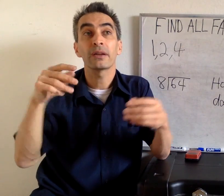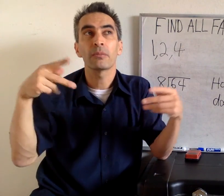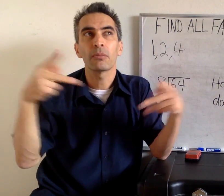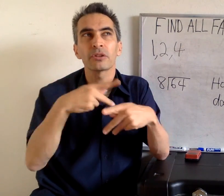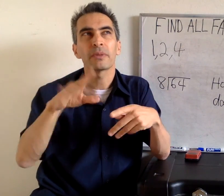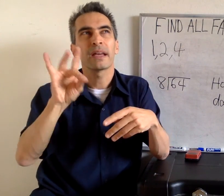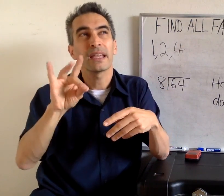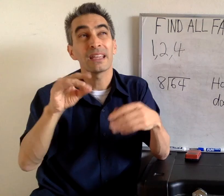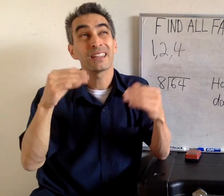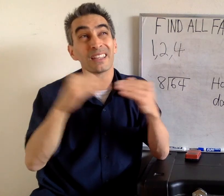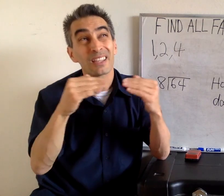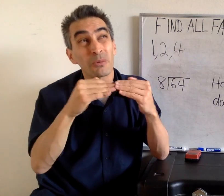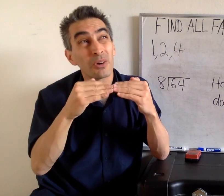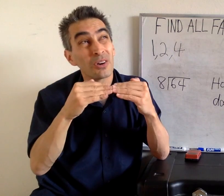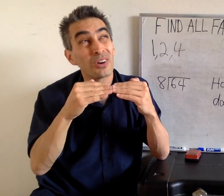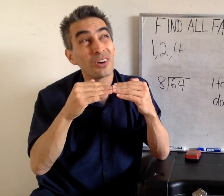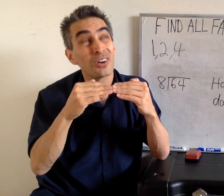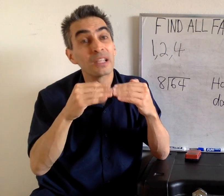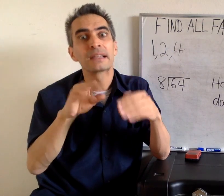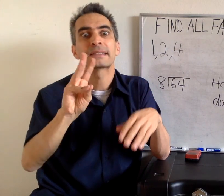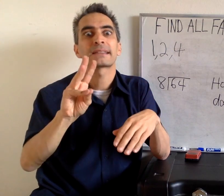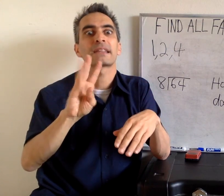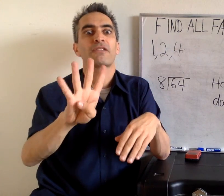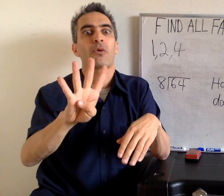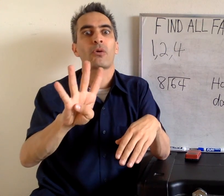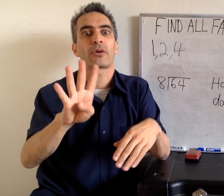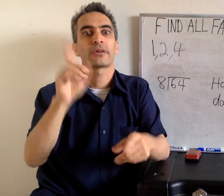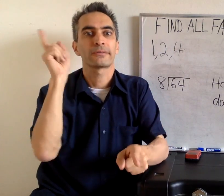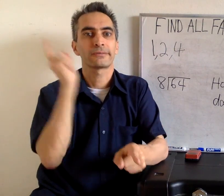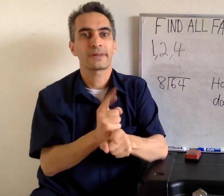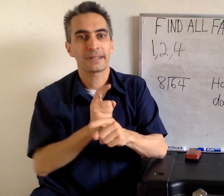times 8 equals 64. Right.